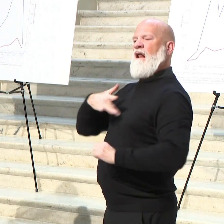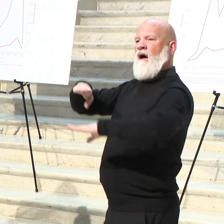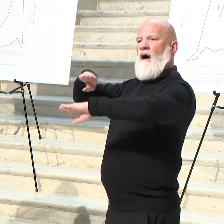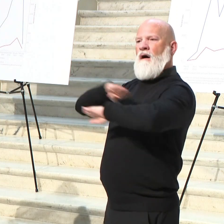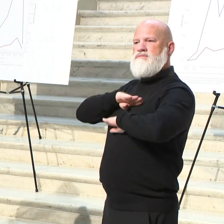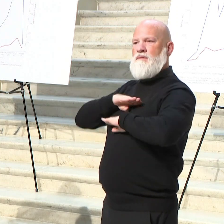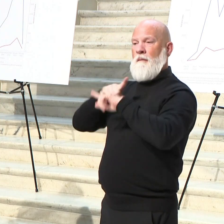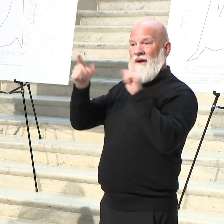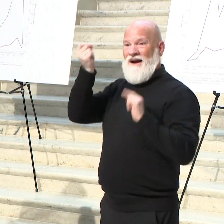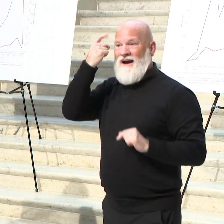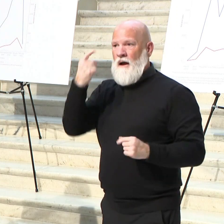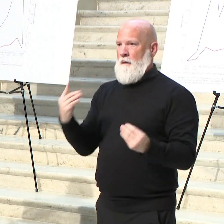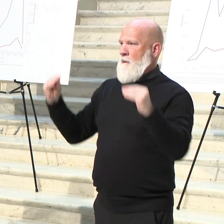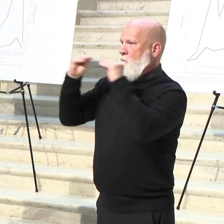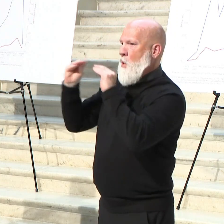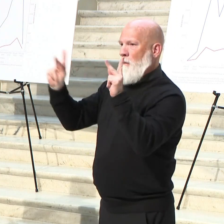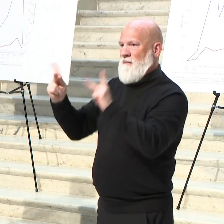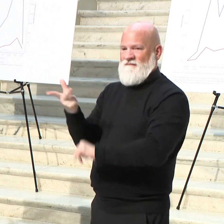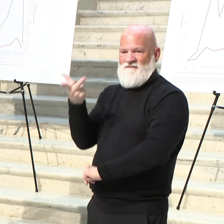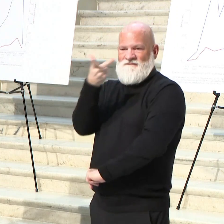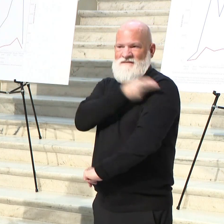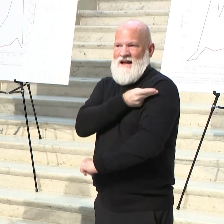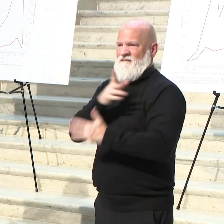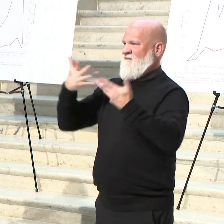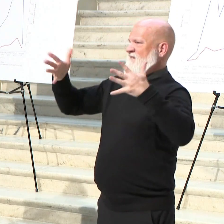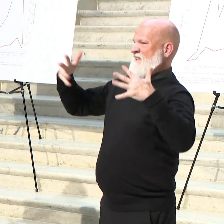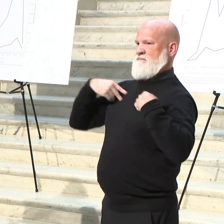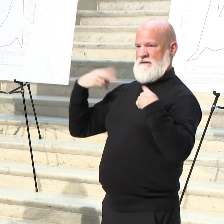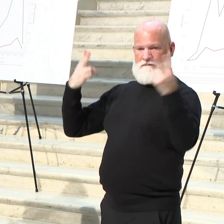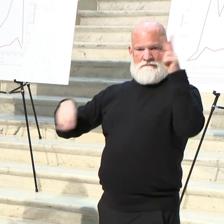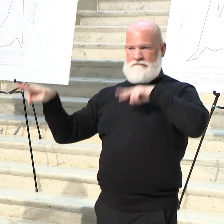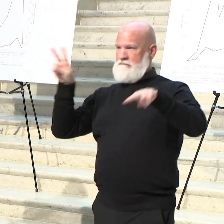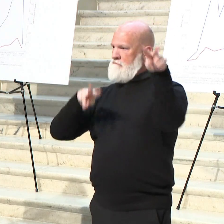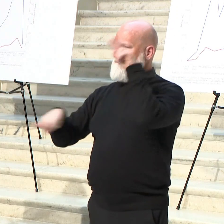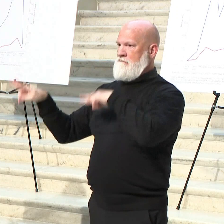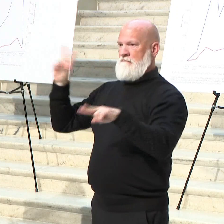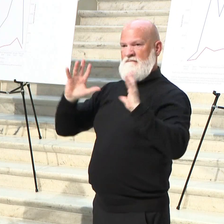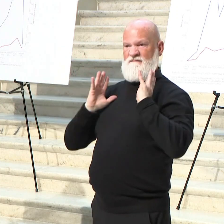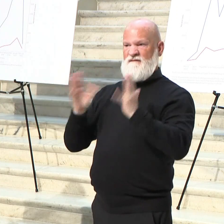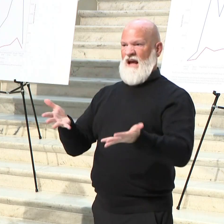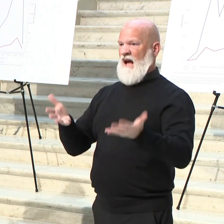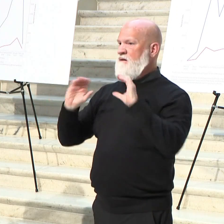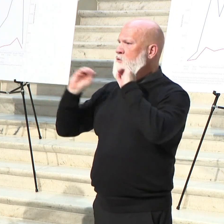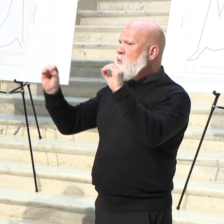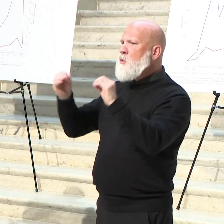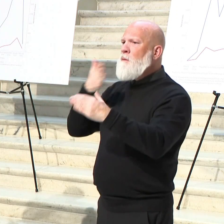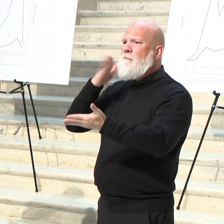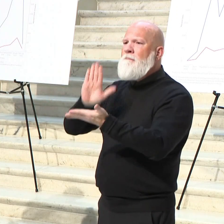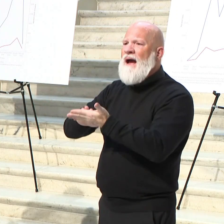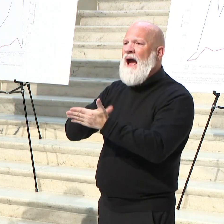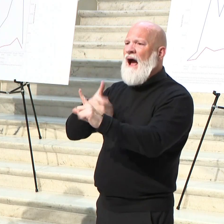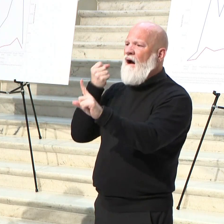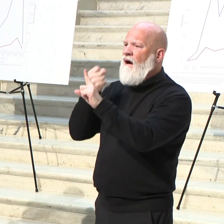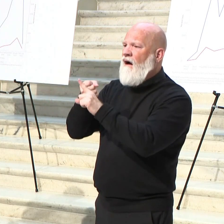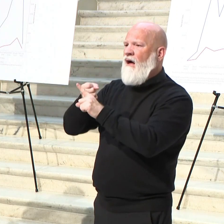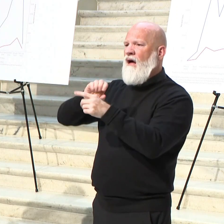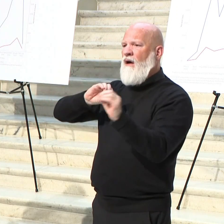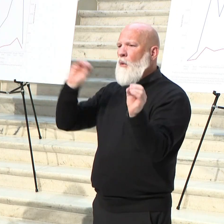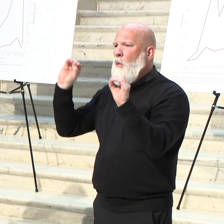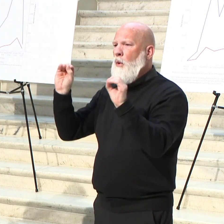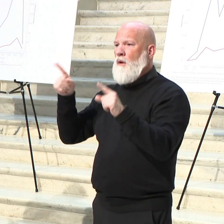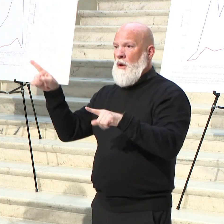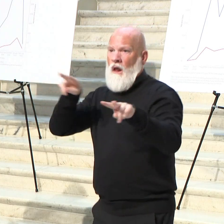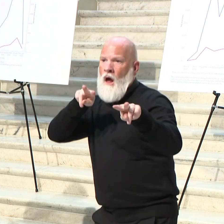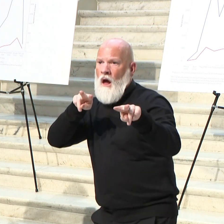have gotten the vaccine, that are having no ill effects, I think everybody will come around. And that's certainly going to be what I'm going to be